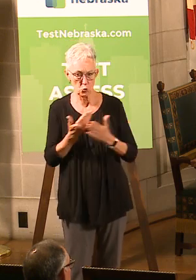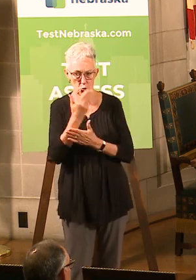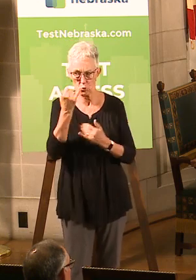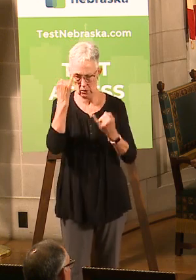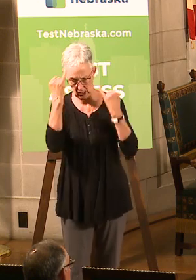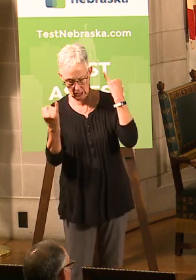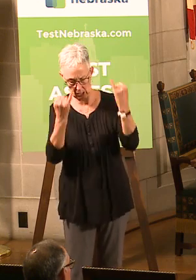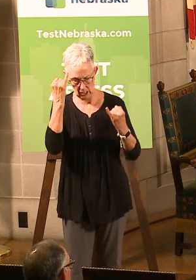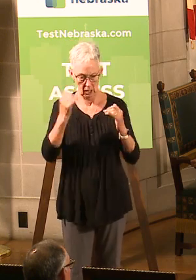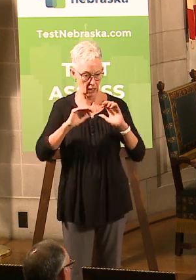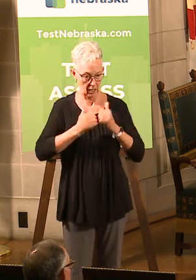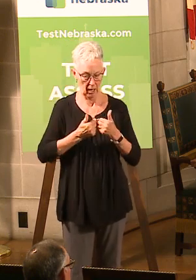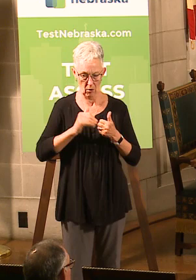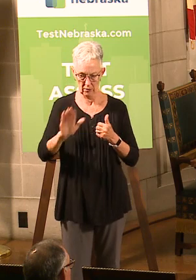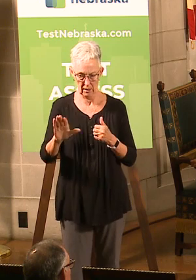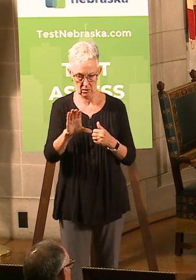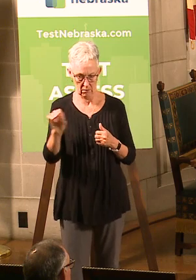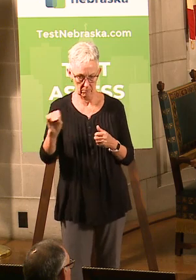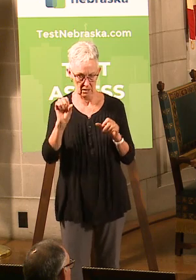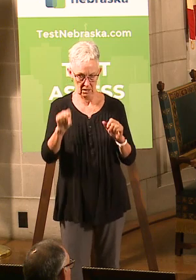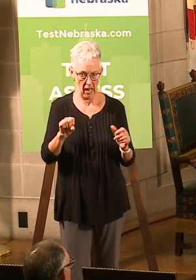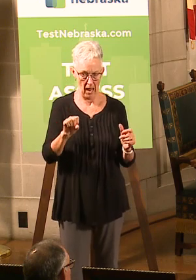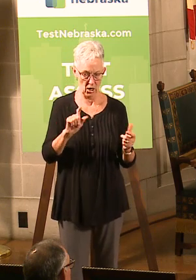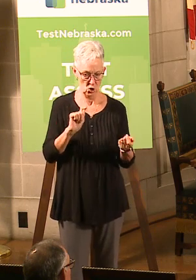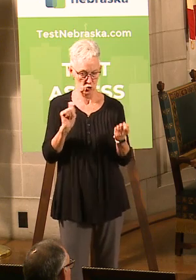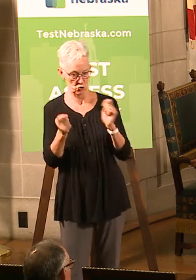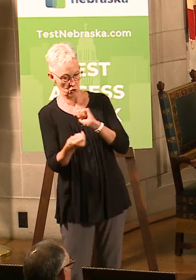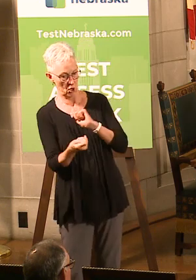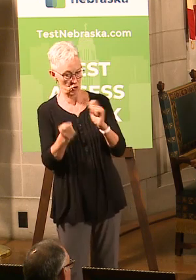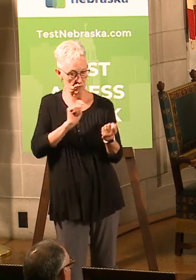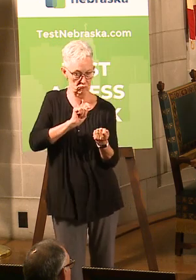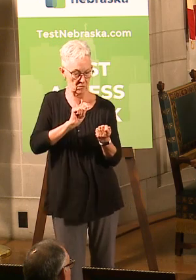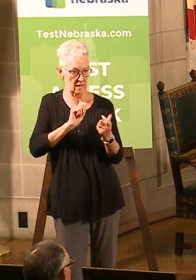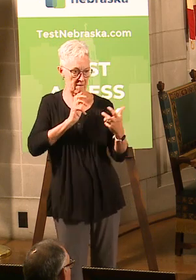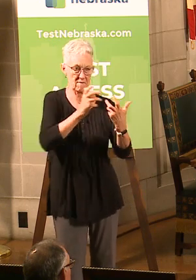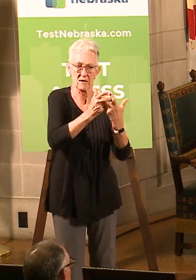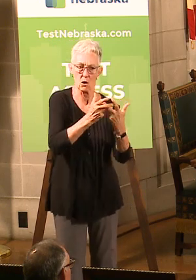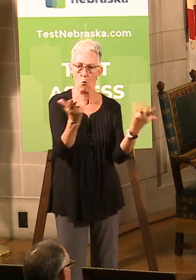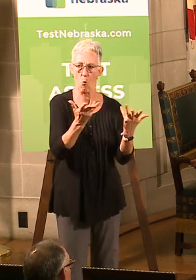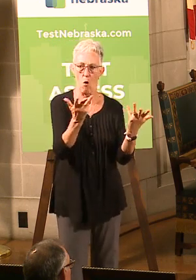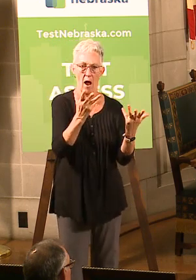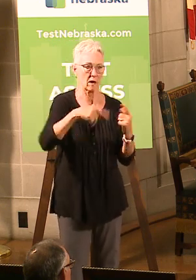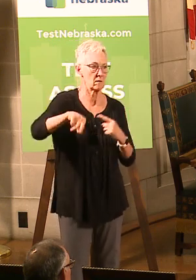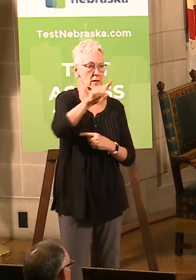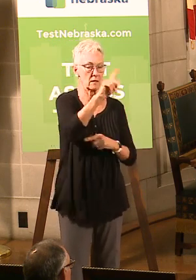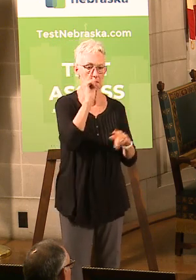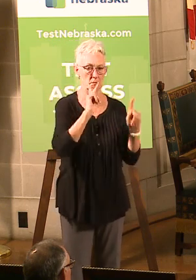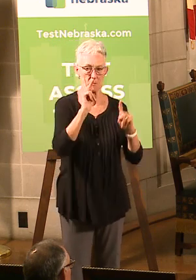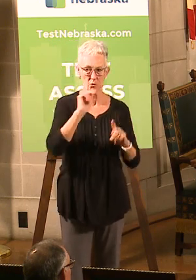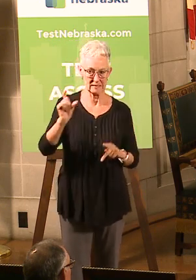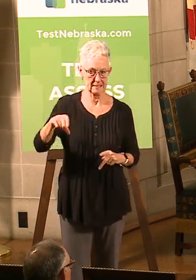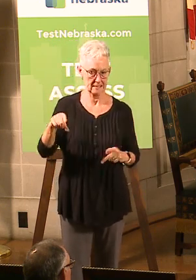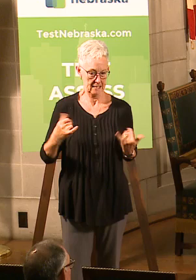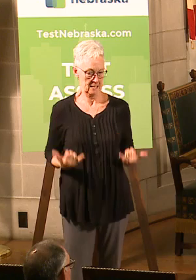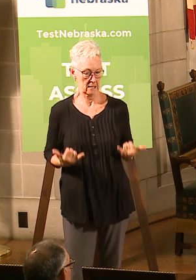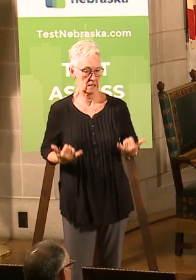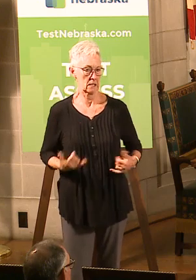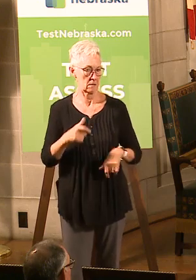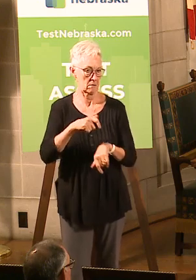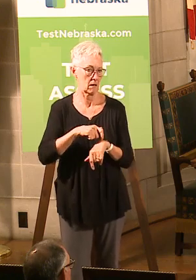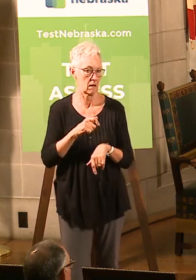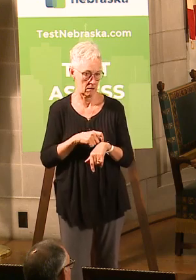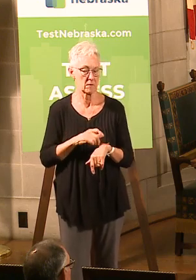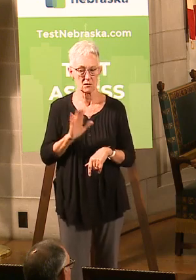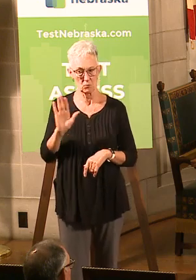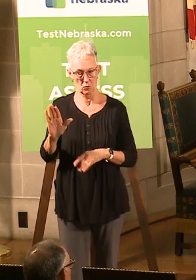and evolve based on changing market conditions and assist them in reframing their business models based on the